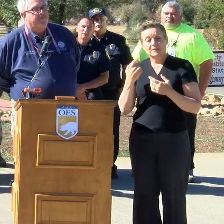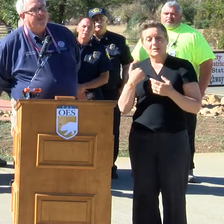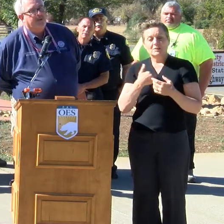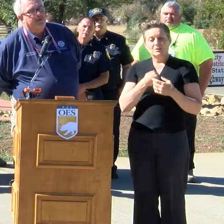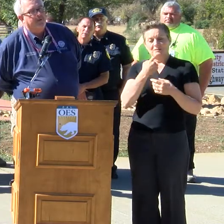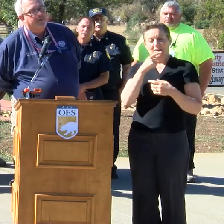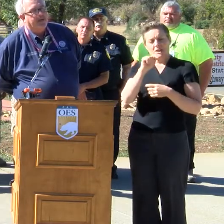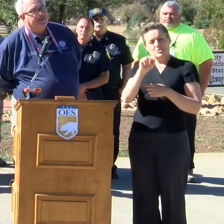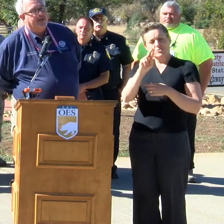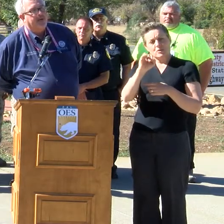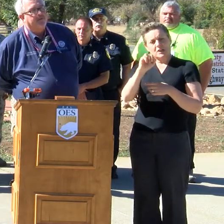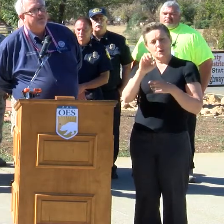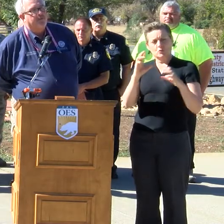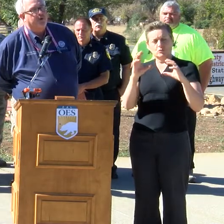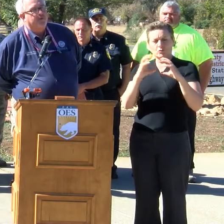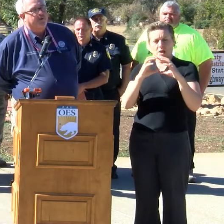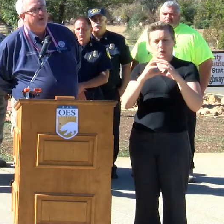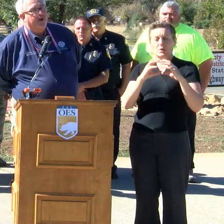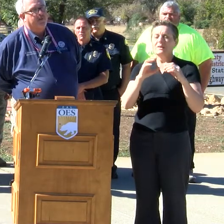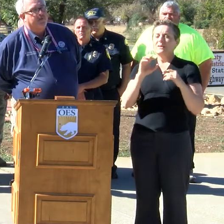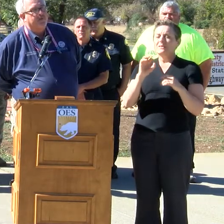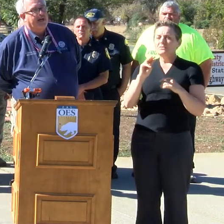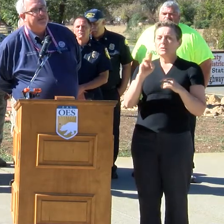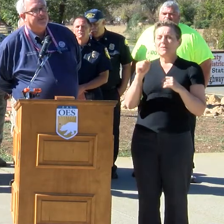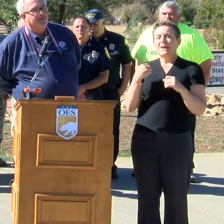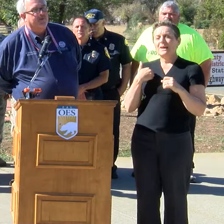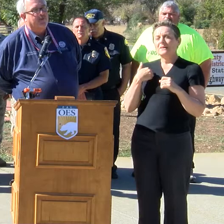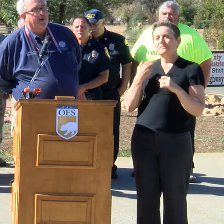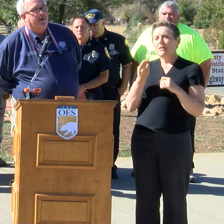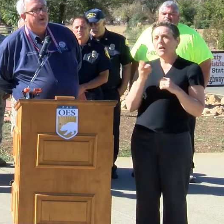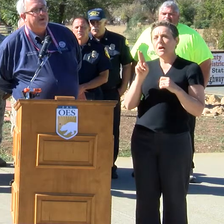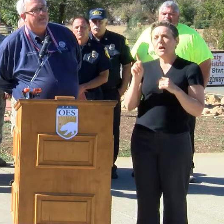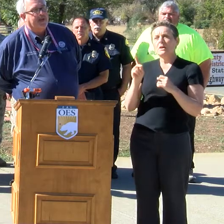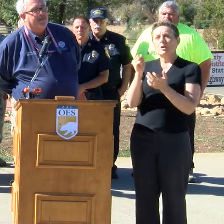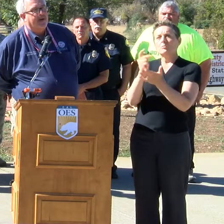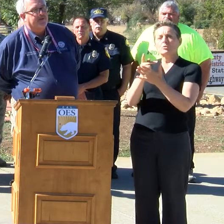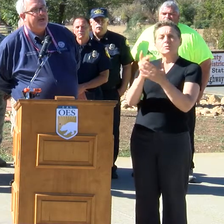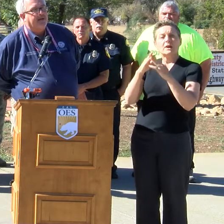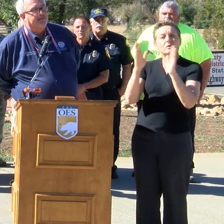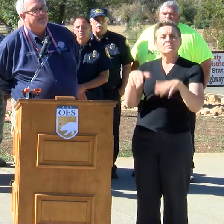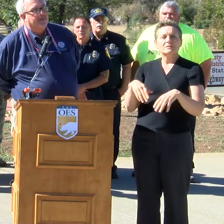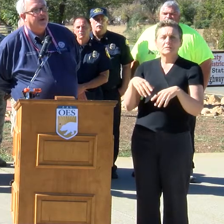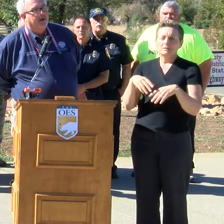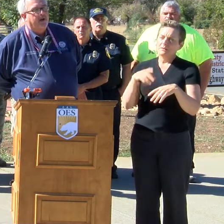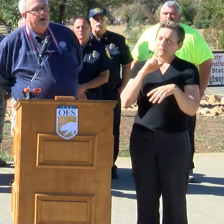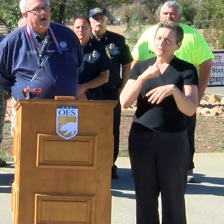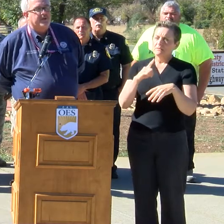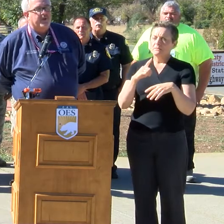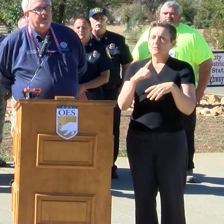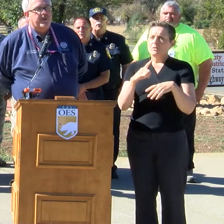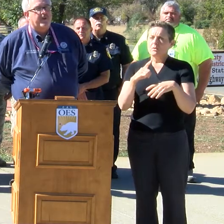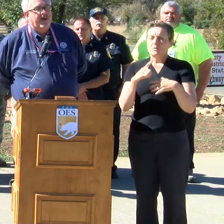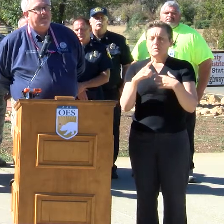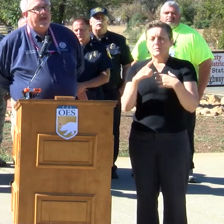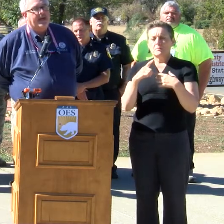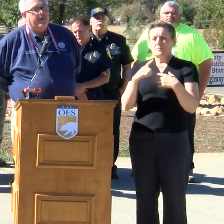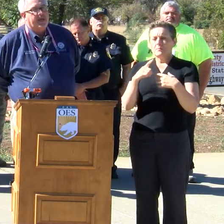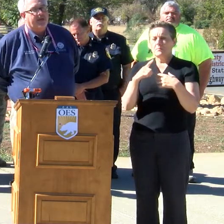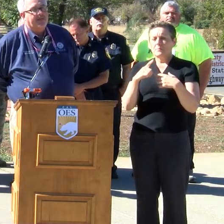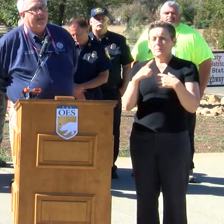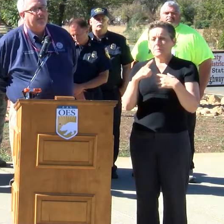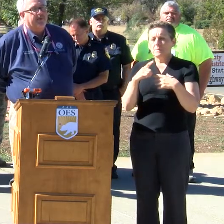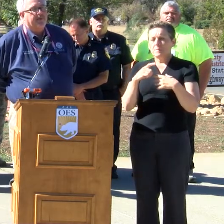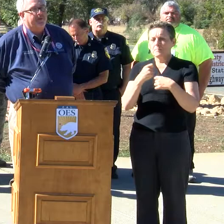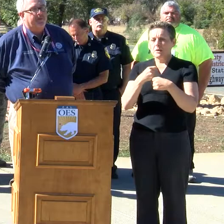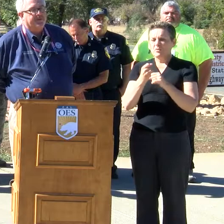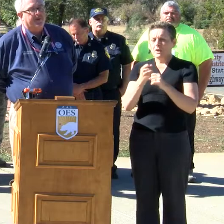we use FEMA has now moved to HUD-approved housing. You would probably call them manufactured housing. So we do have that, and